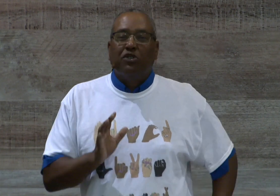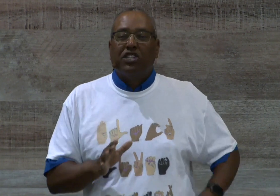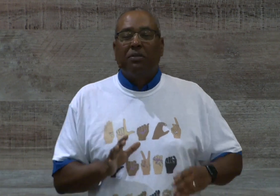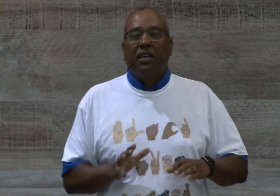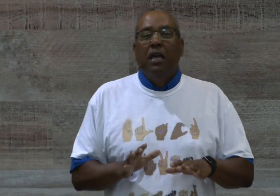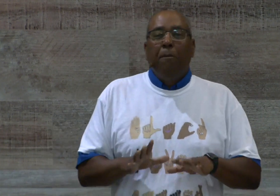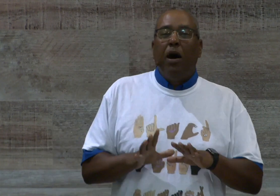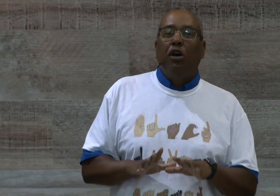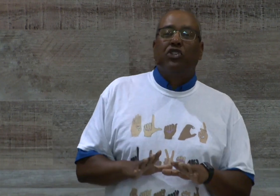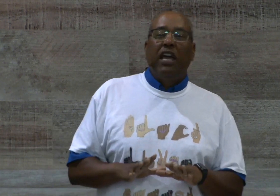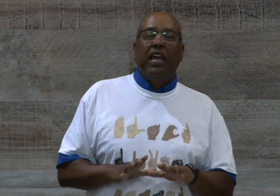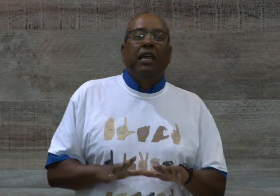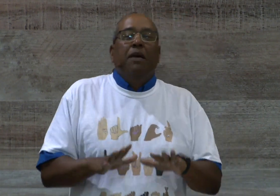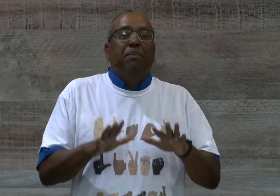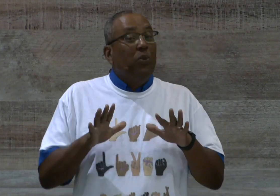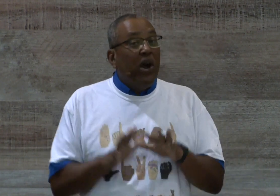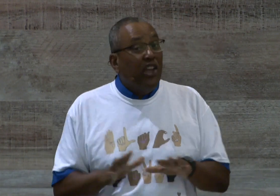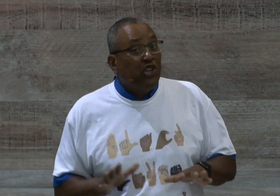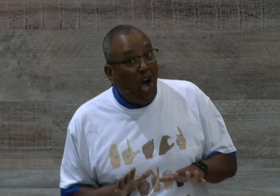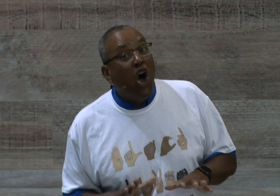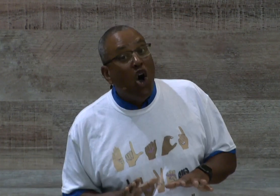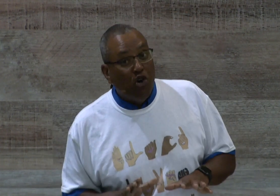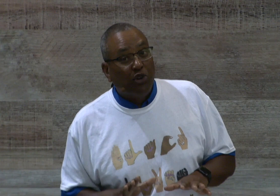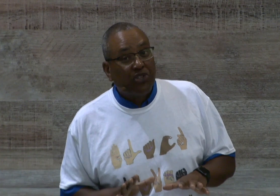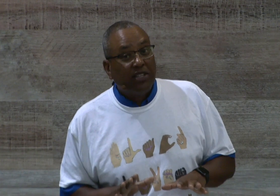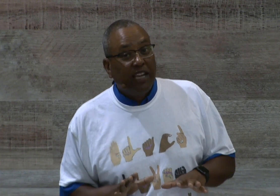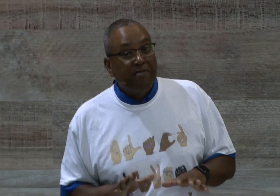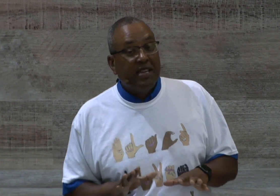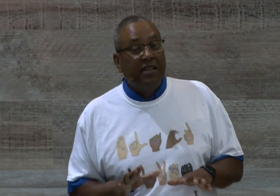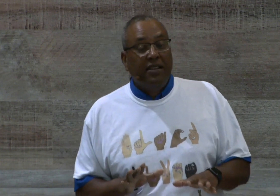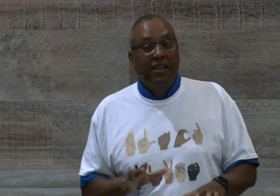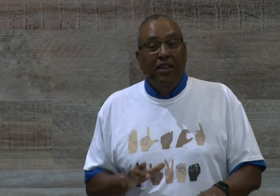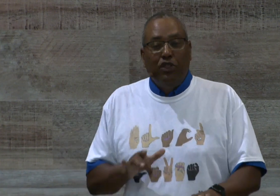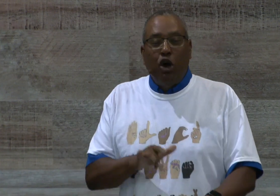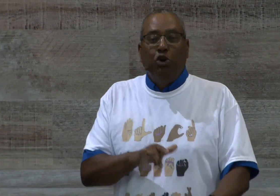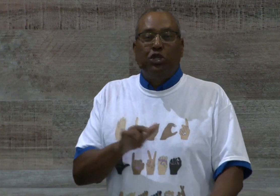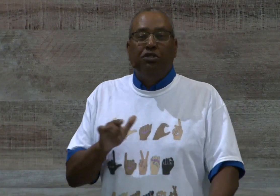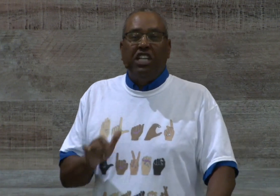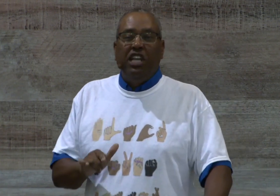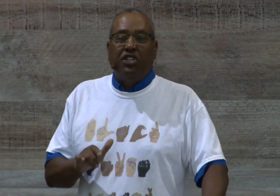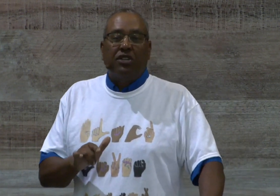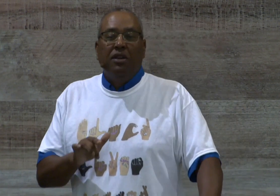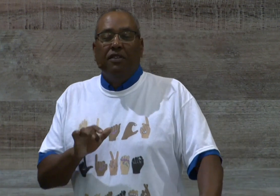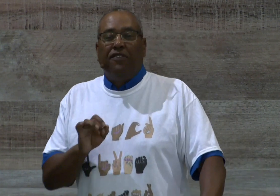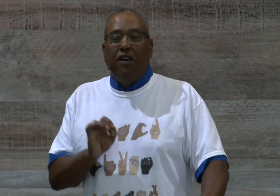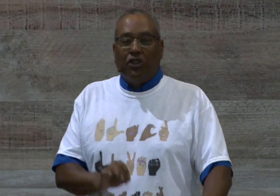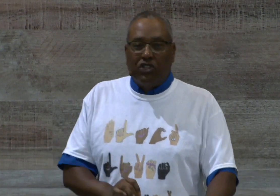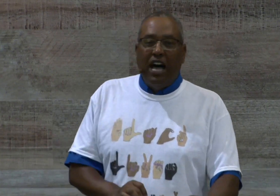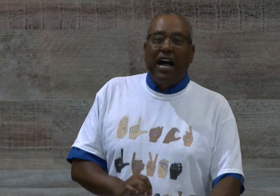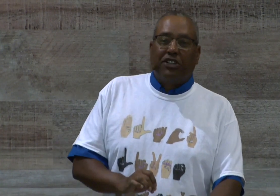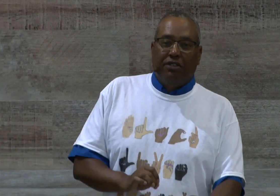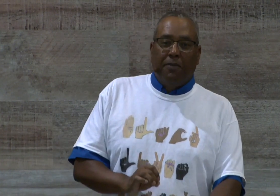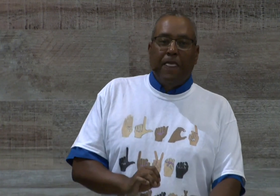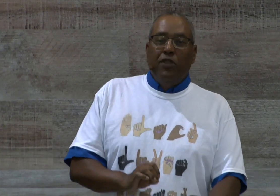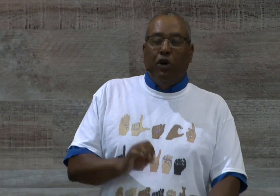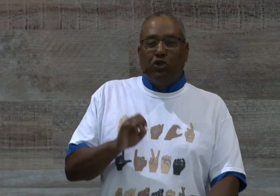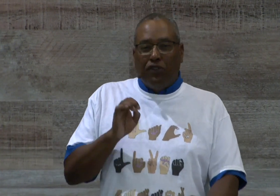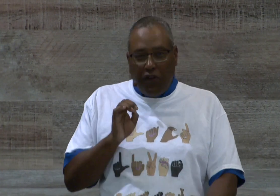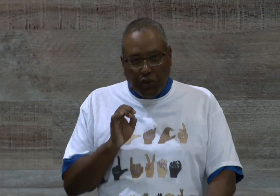similarly, Paul's saying, beware the dogs, amen? Those who teach false doctrine, those who are false